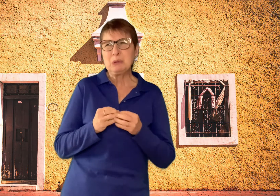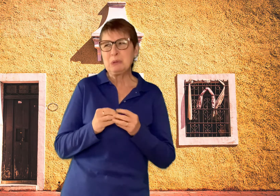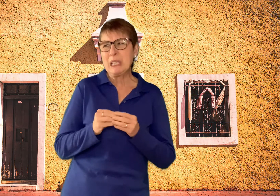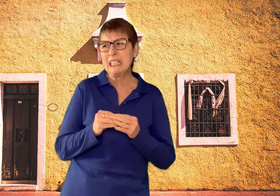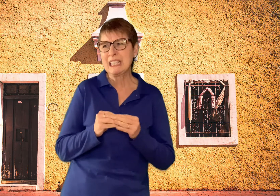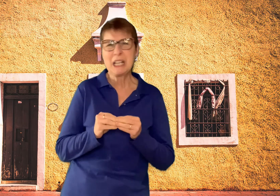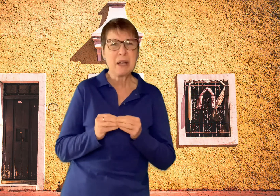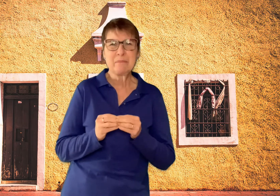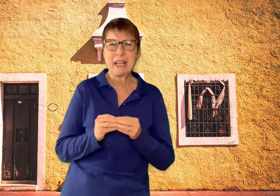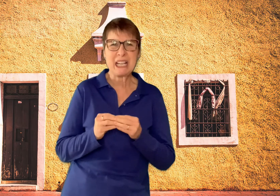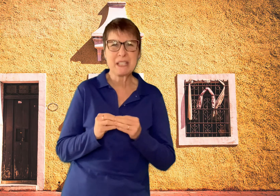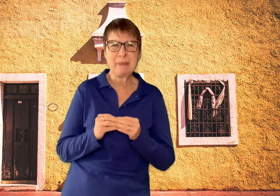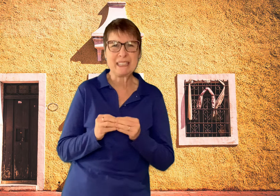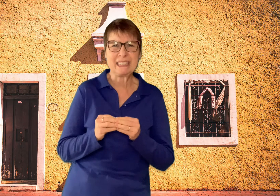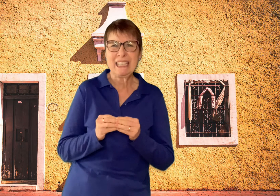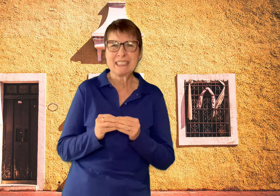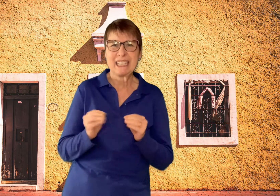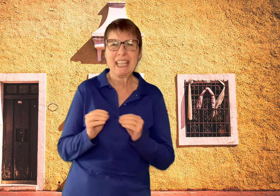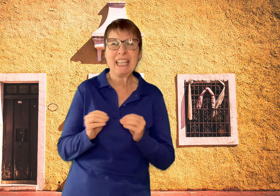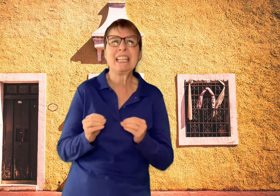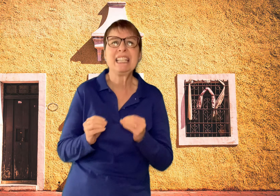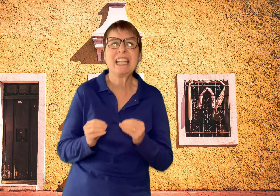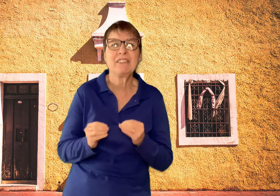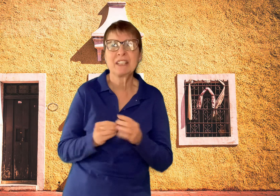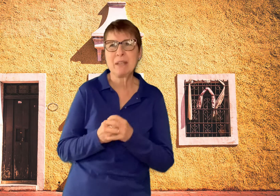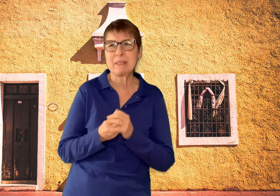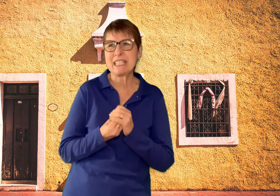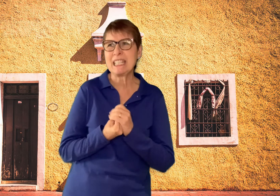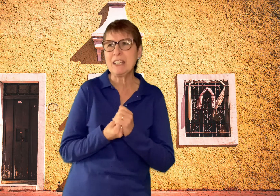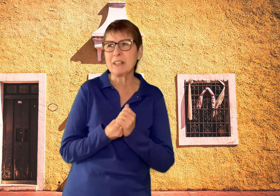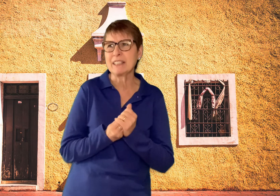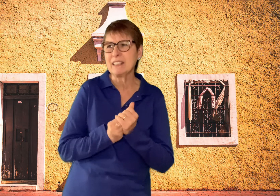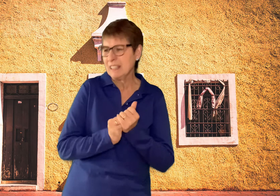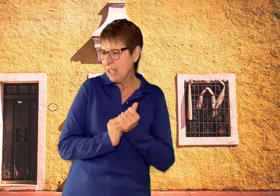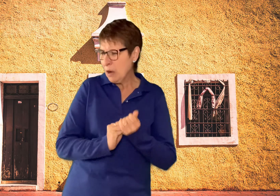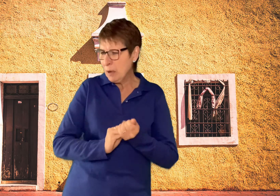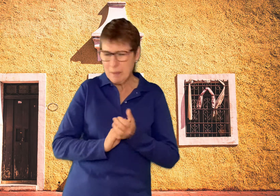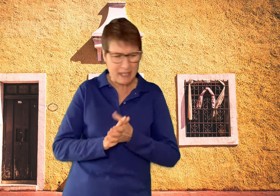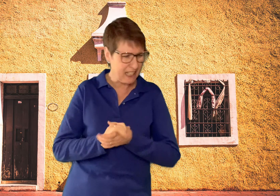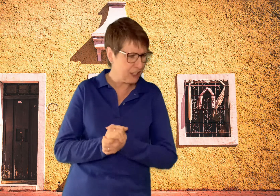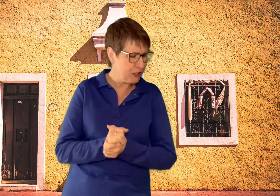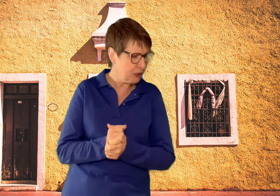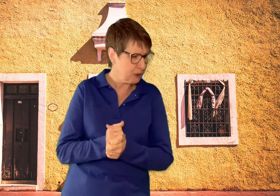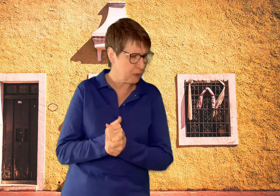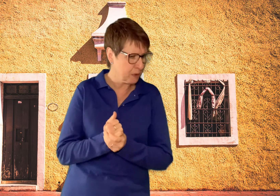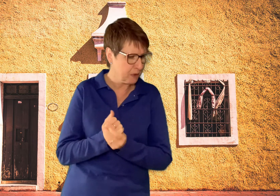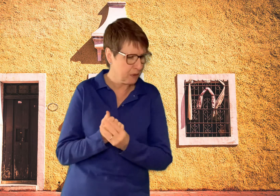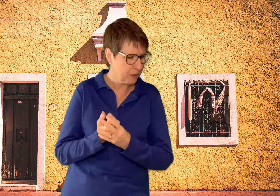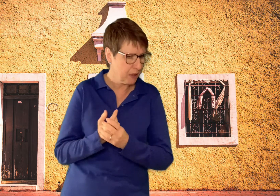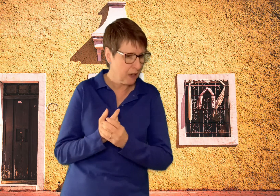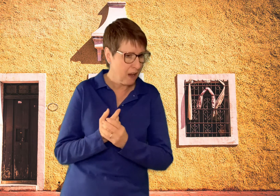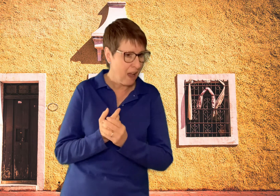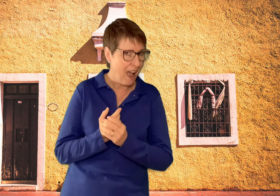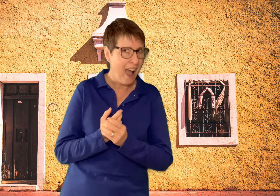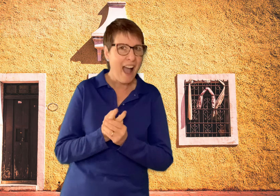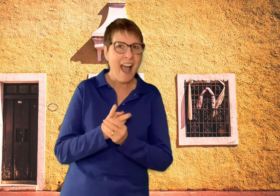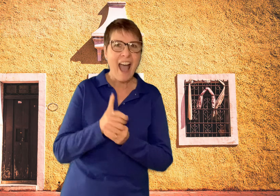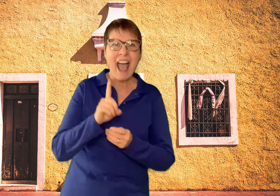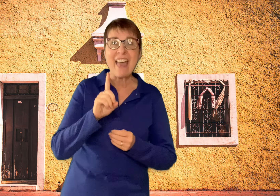My husband, he can never keep a secret. What am I going to do? And